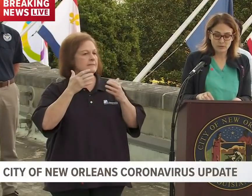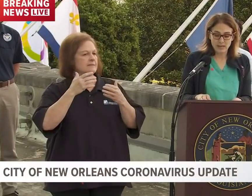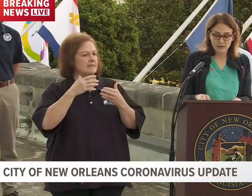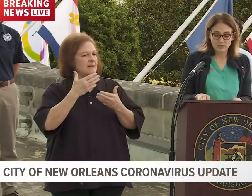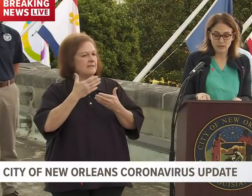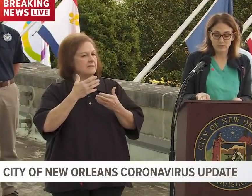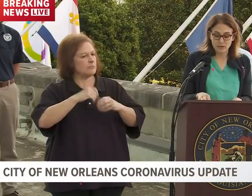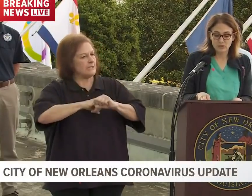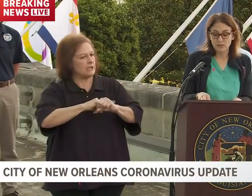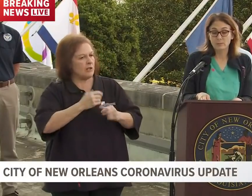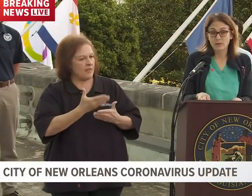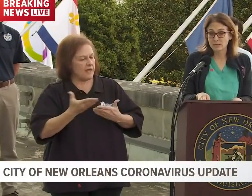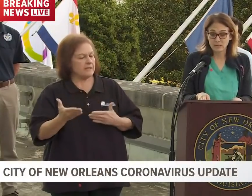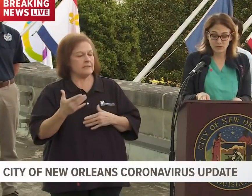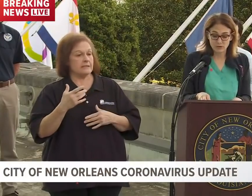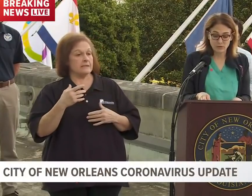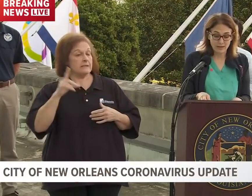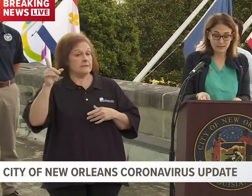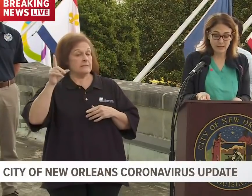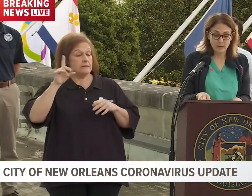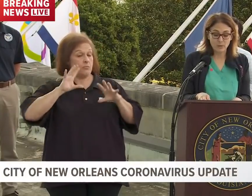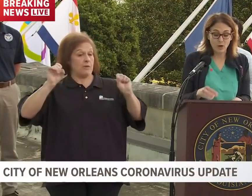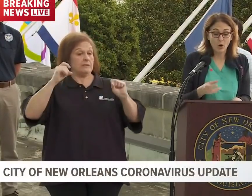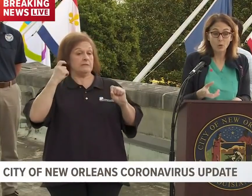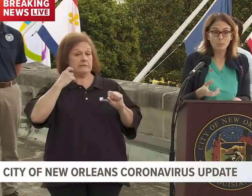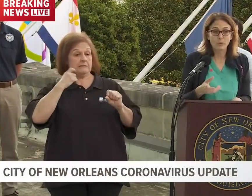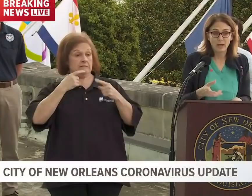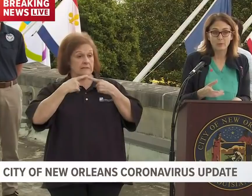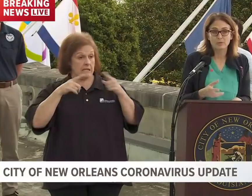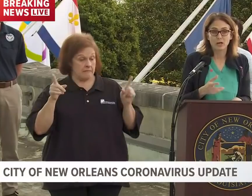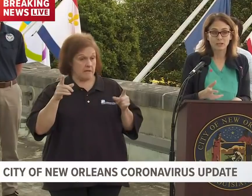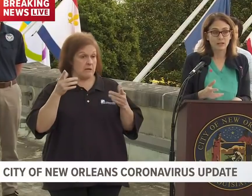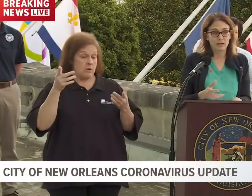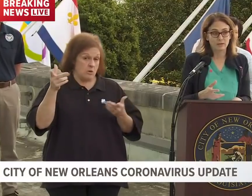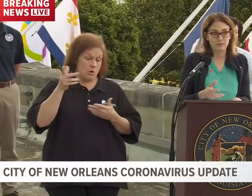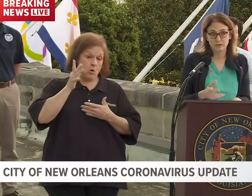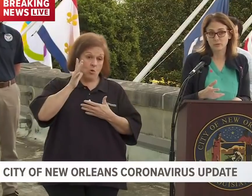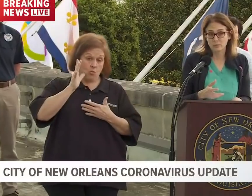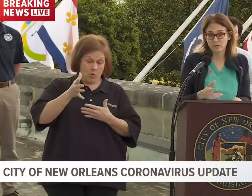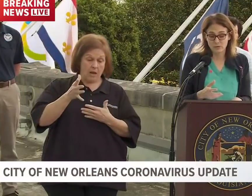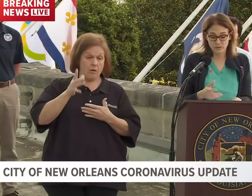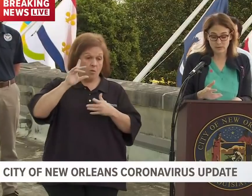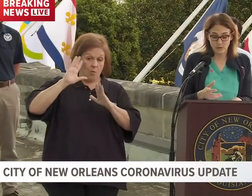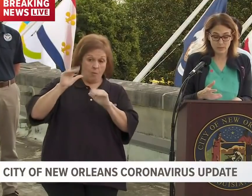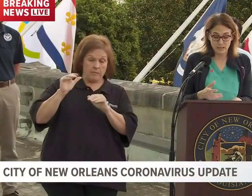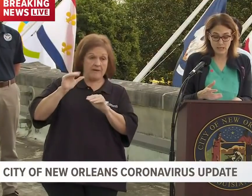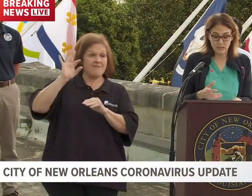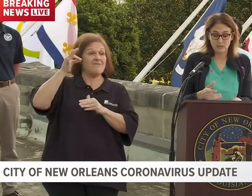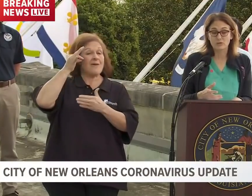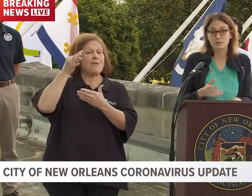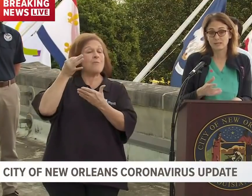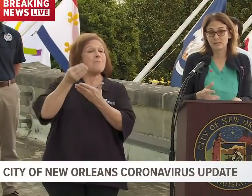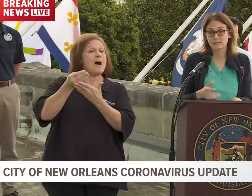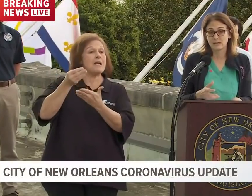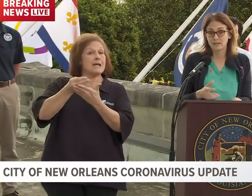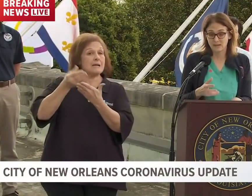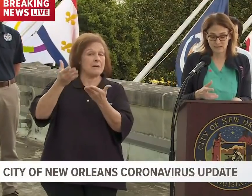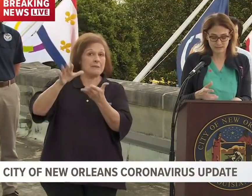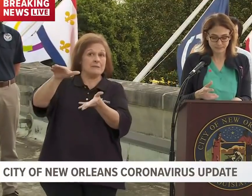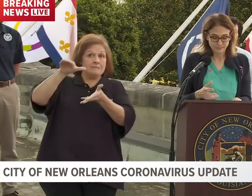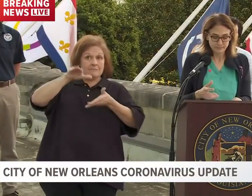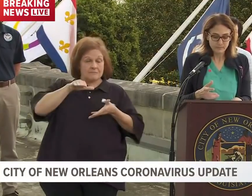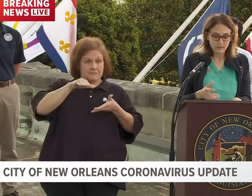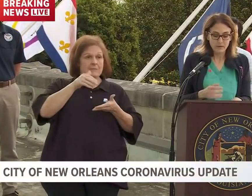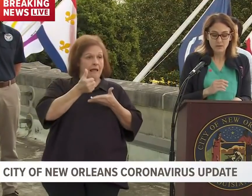major disaster declaration that the president issued last night, we hope will help to unlock the federal resources that we need to assist in